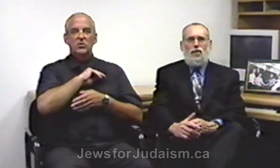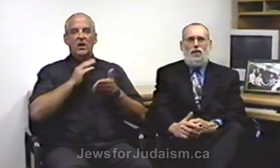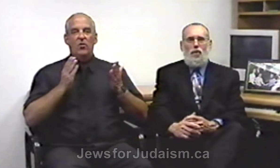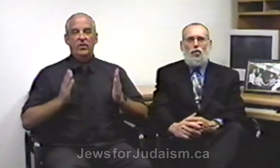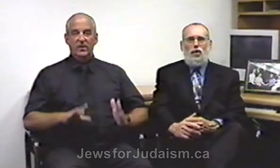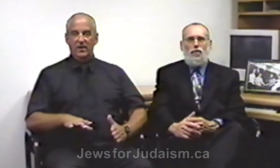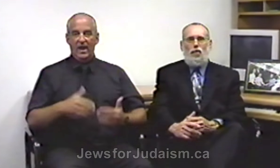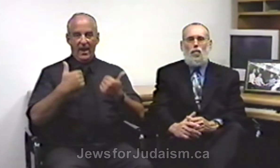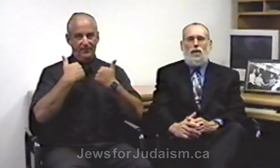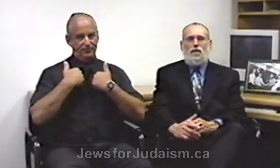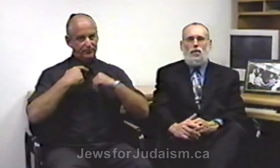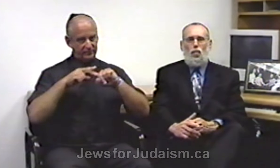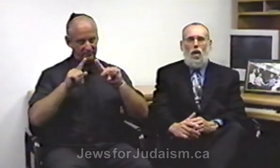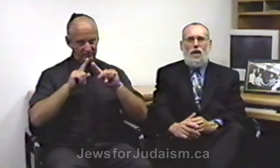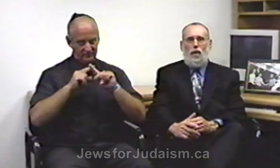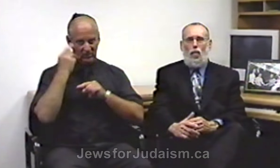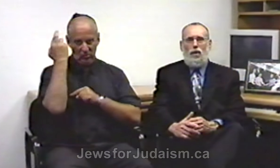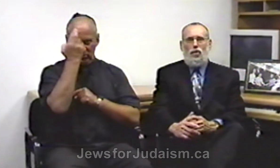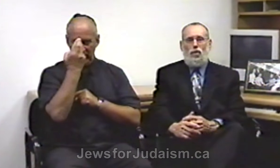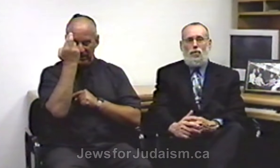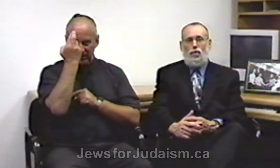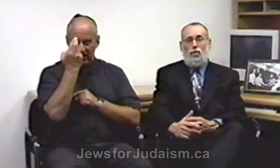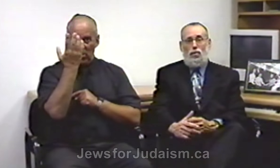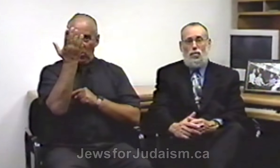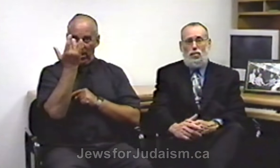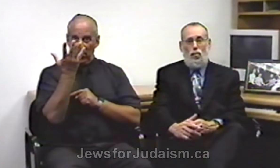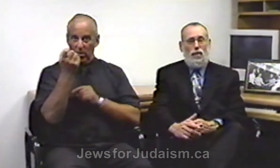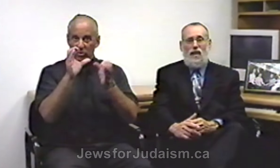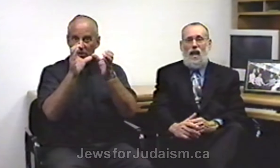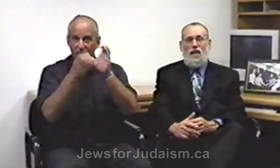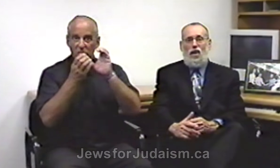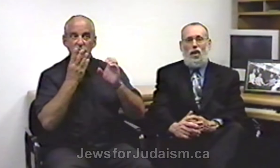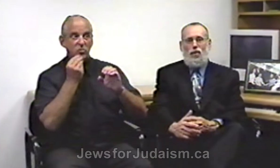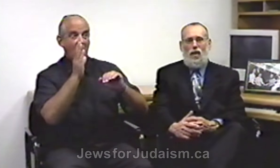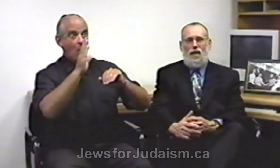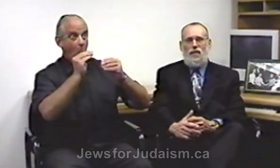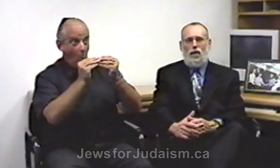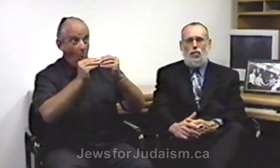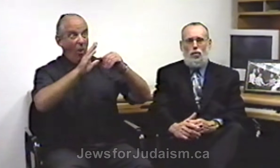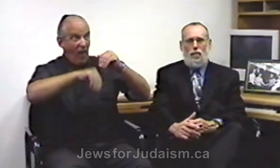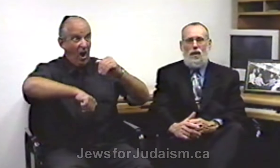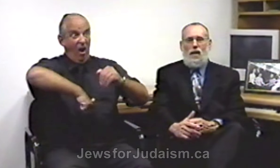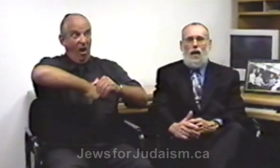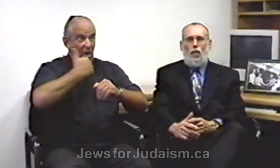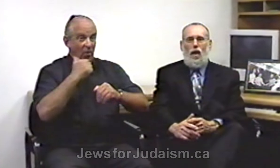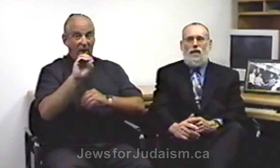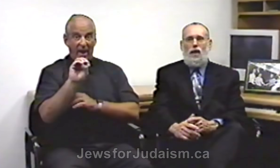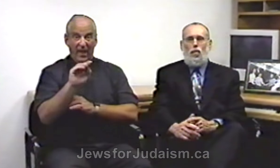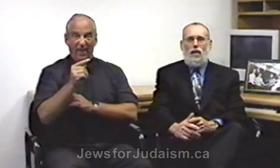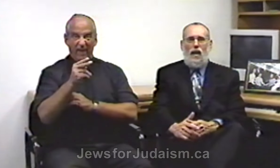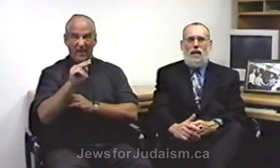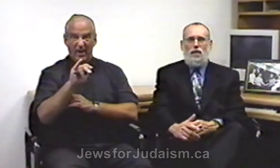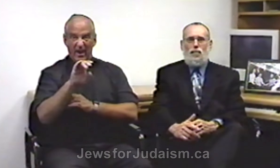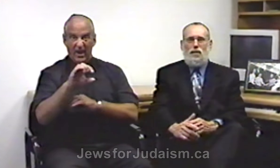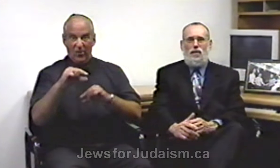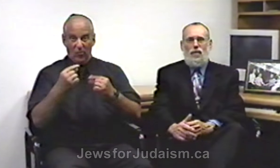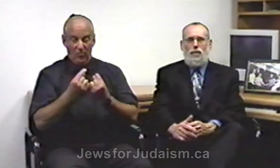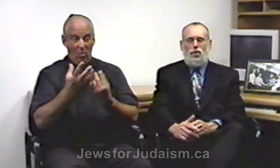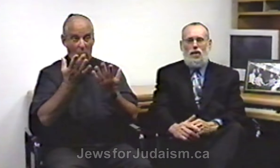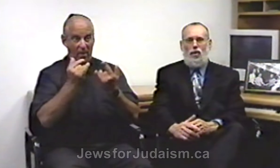several different reasons why they want to convert Jews more than any other ethnic group and why they create specific missionary